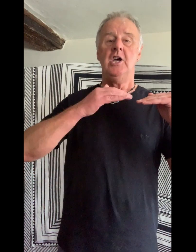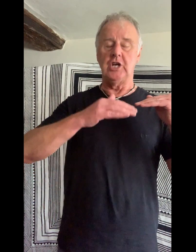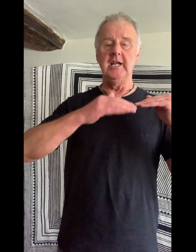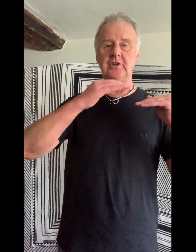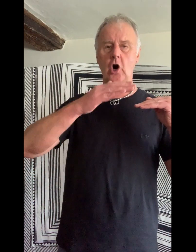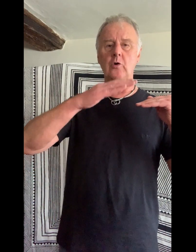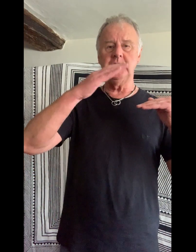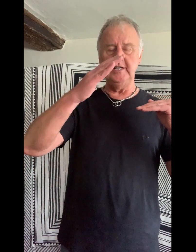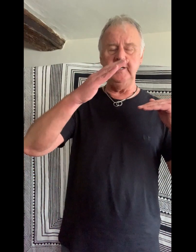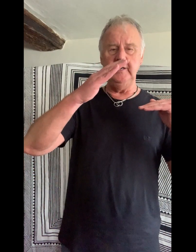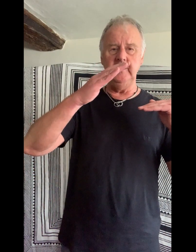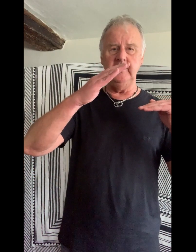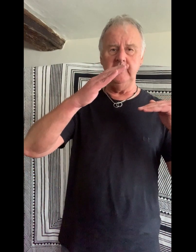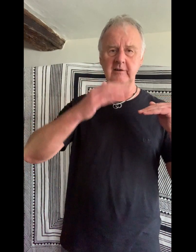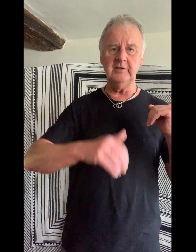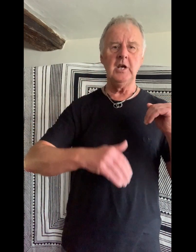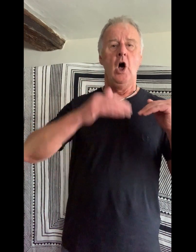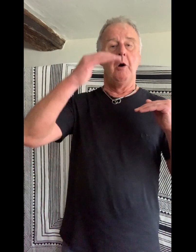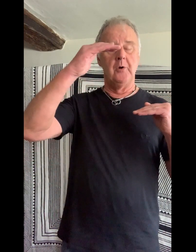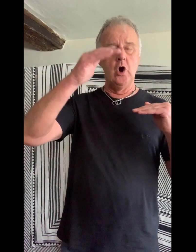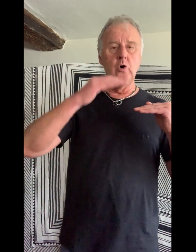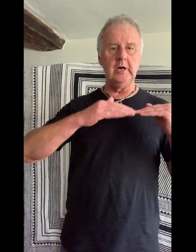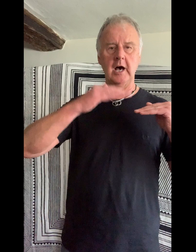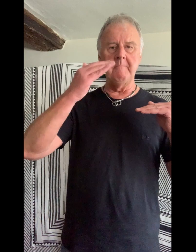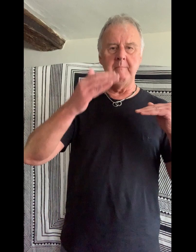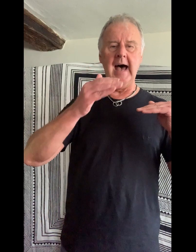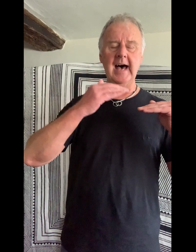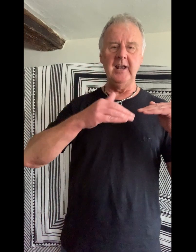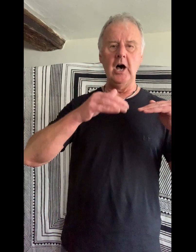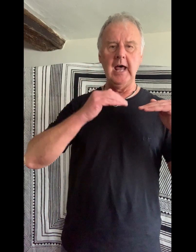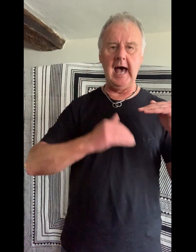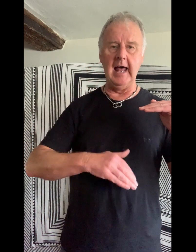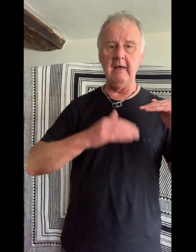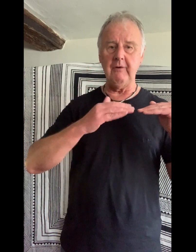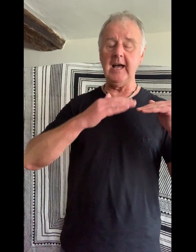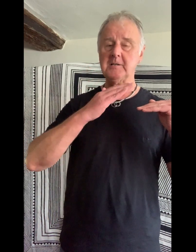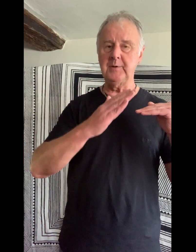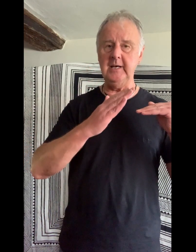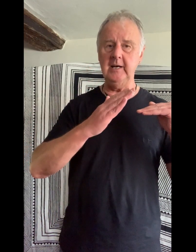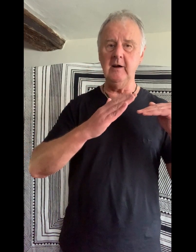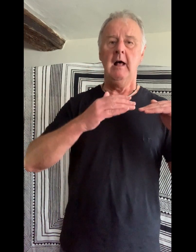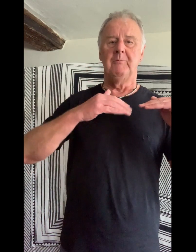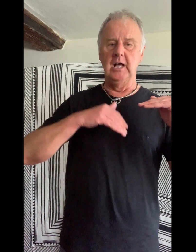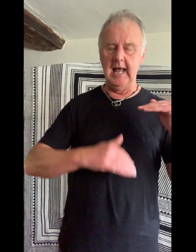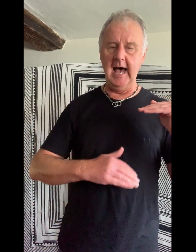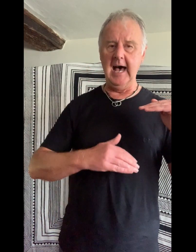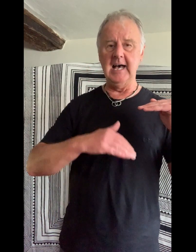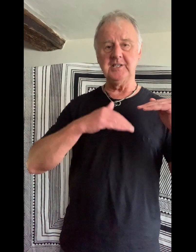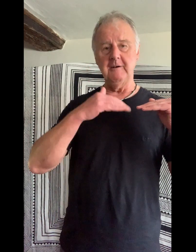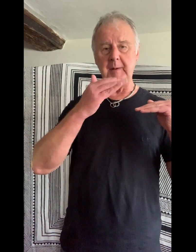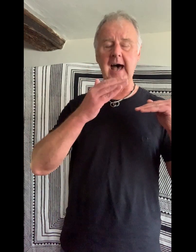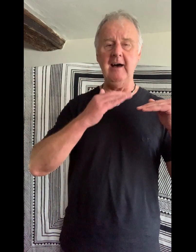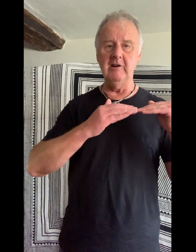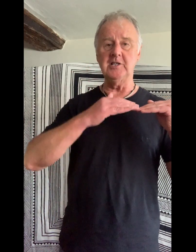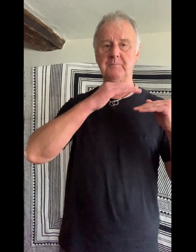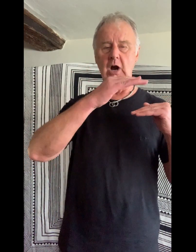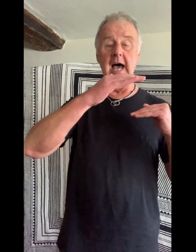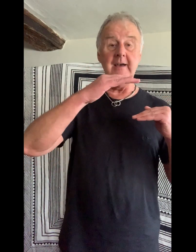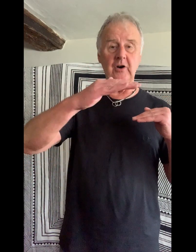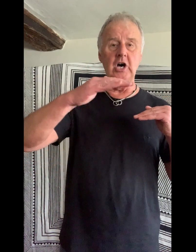Shed no tears. Broken man on a Halifax pier. The last of Barrett's private